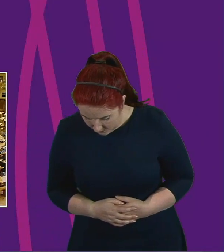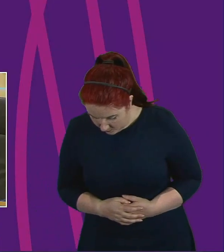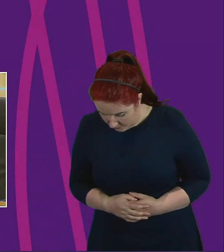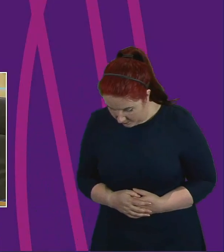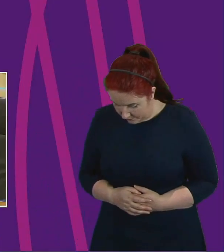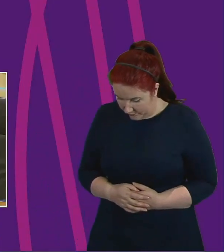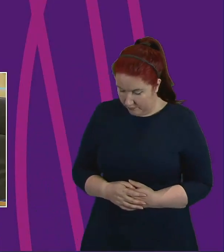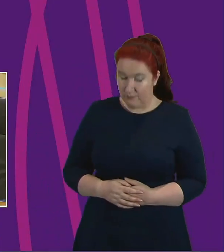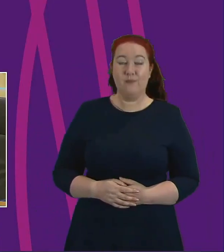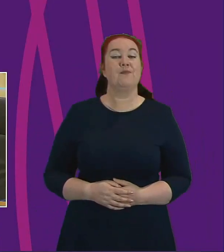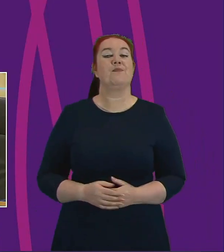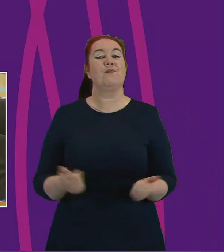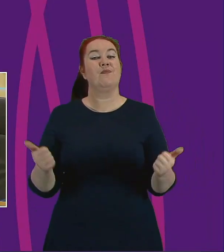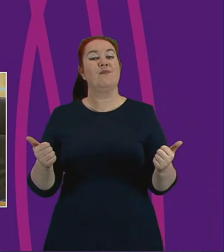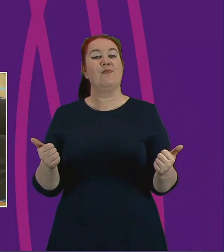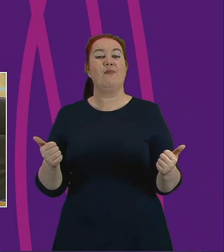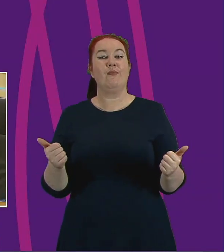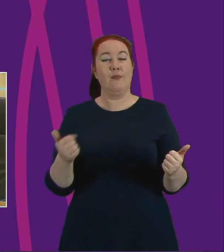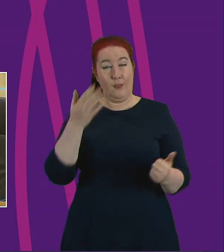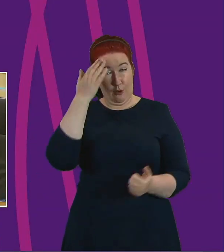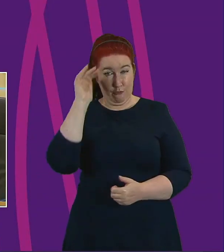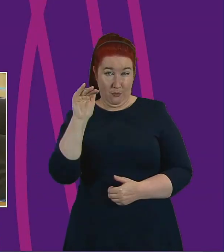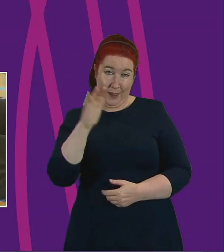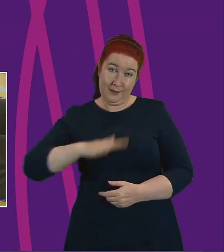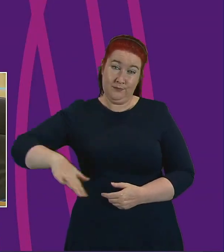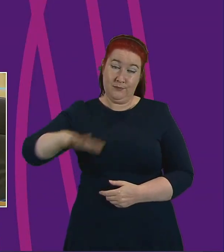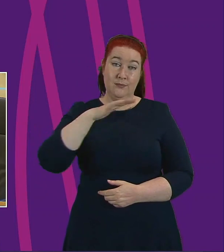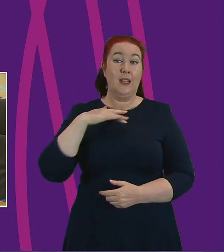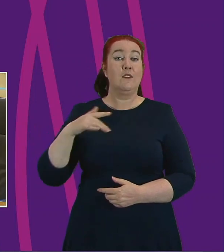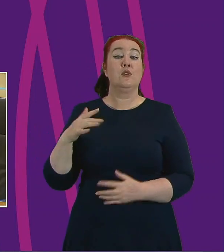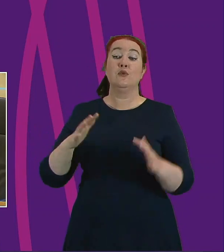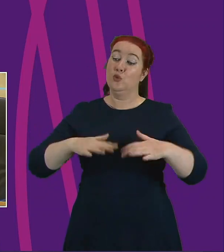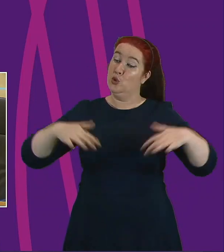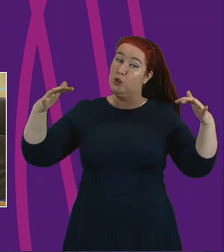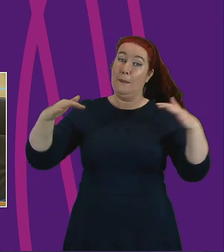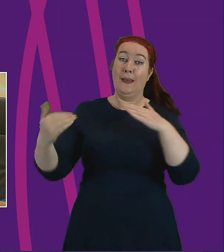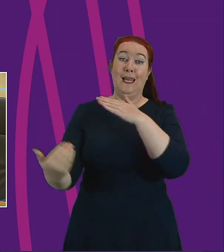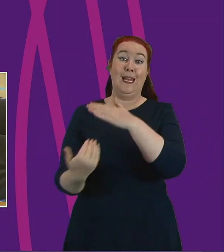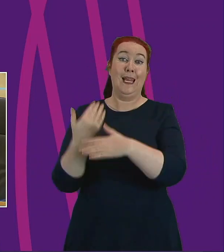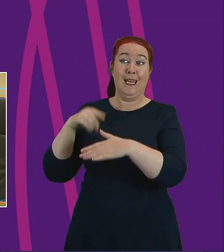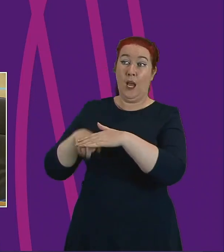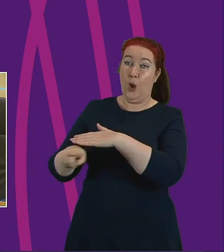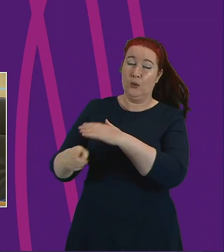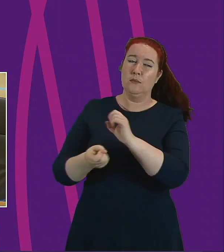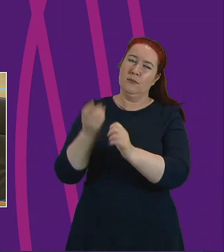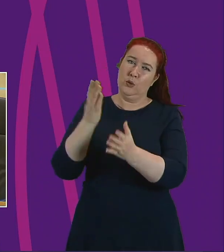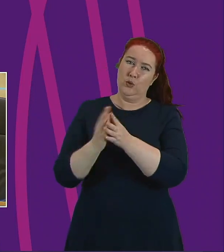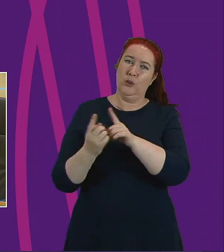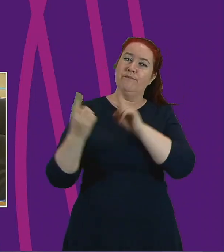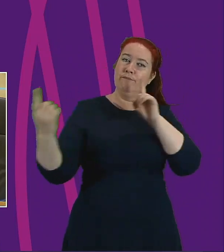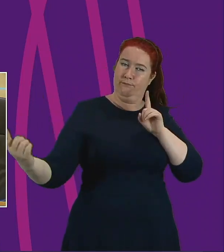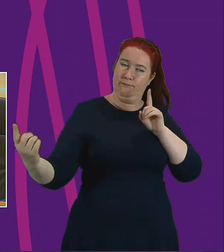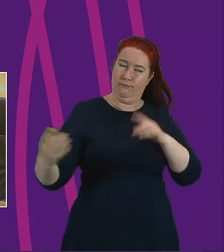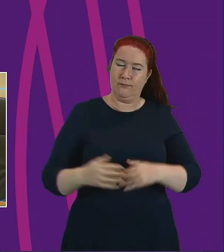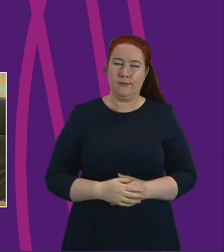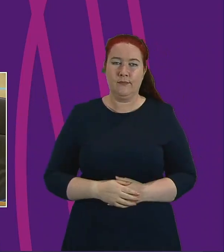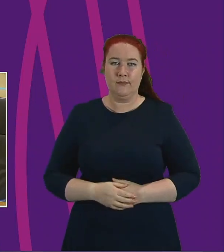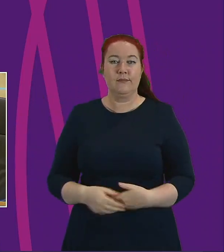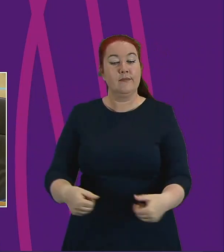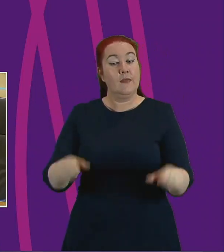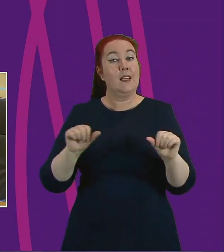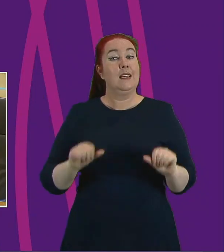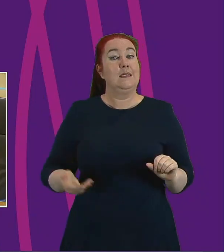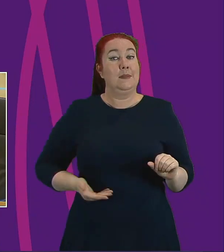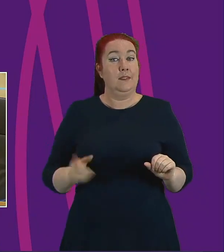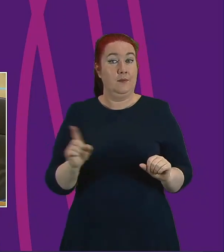Can I remind all members please on entering and leaving the chamber to be aware of physical distancing and the next item of